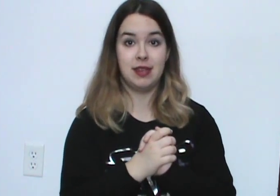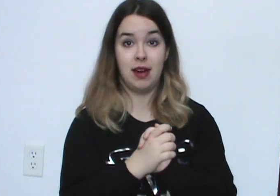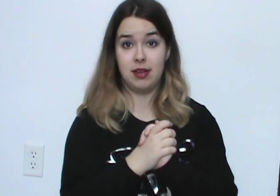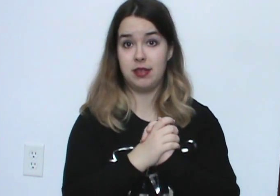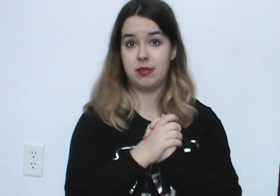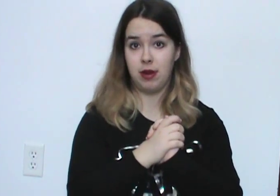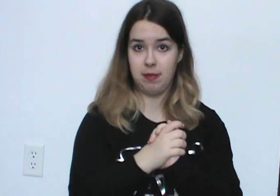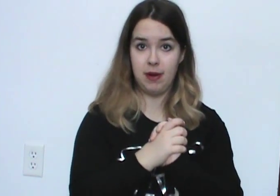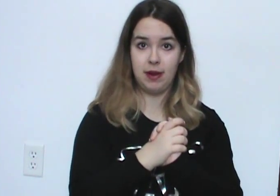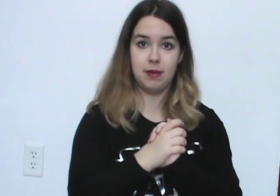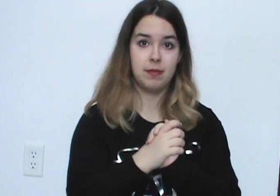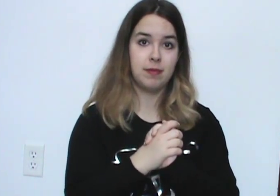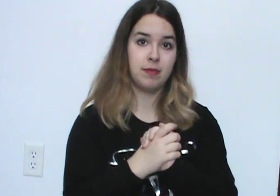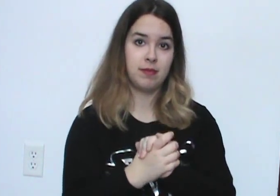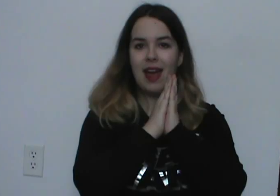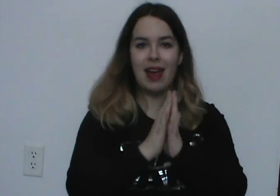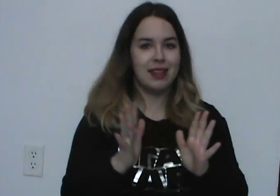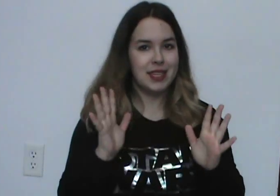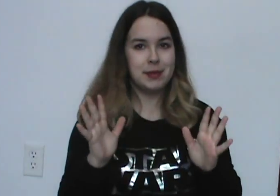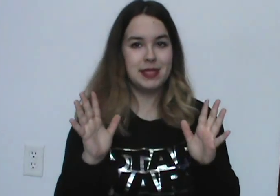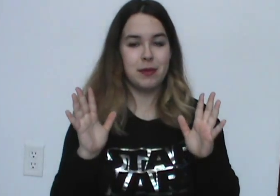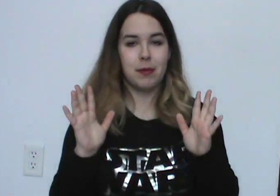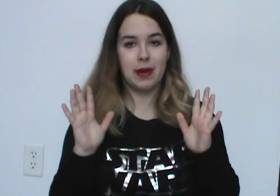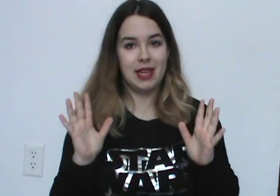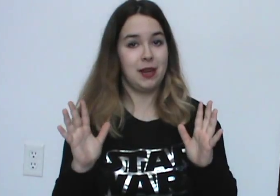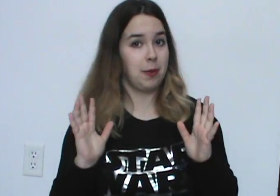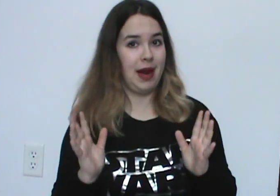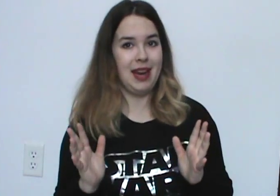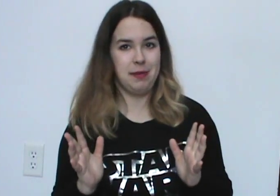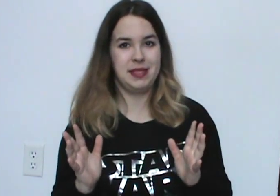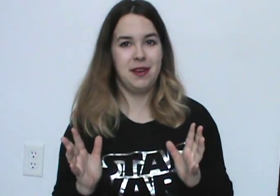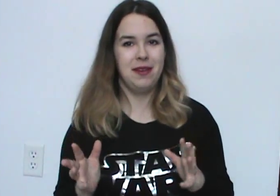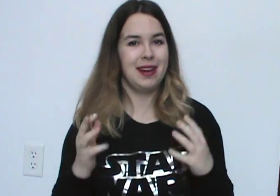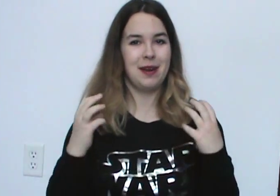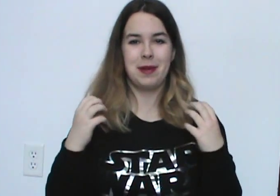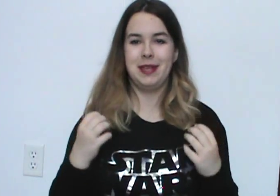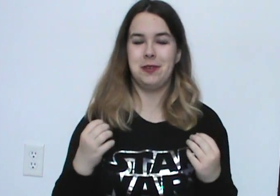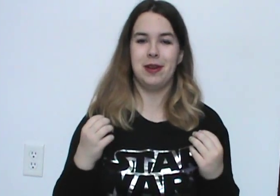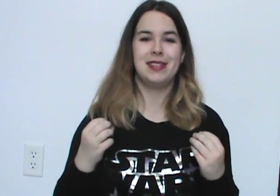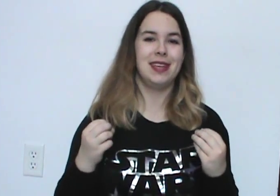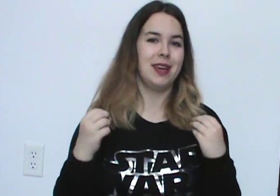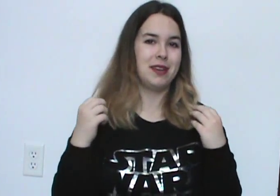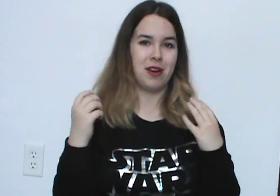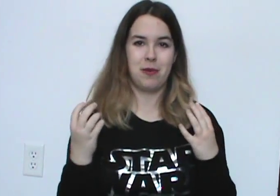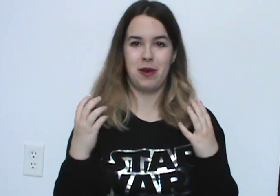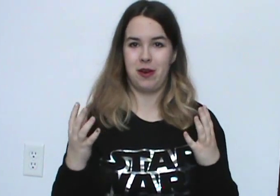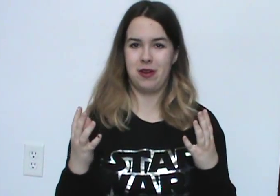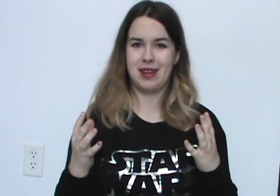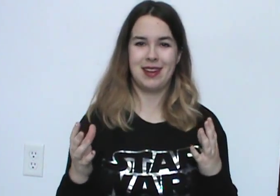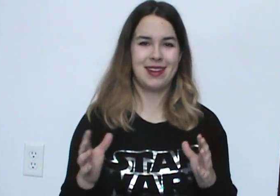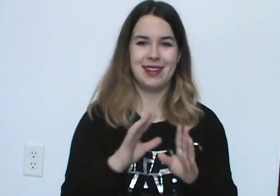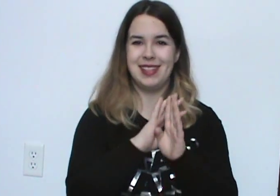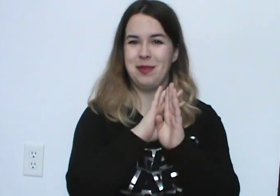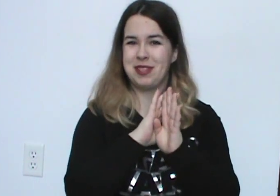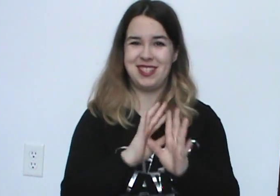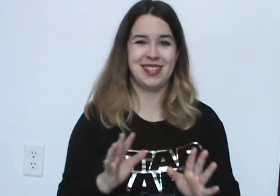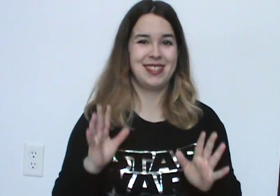onto Storybrooke. And this was a really great episode and I really enjoyed seeing Dark One Hook cause he was just